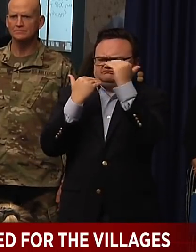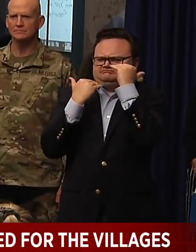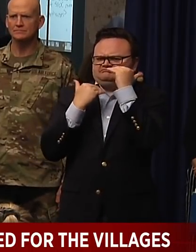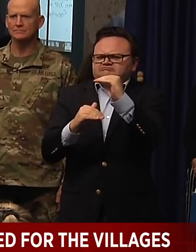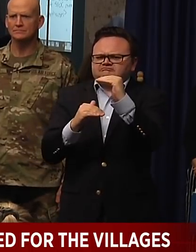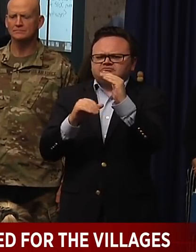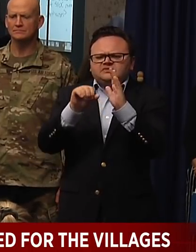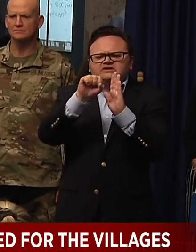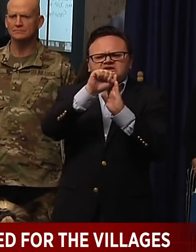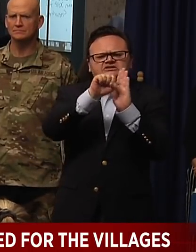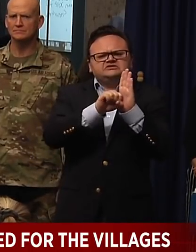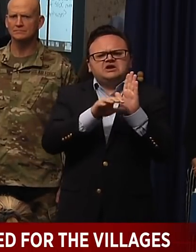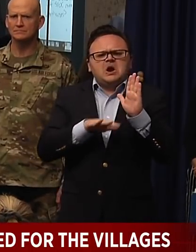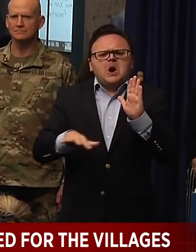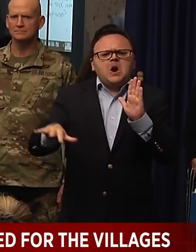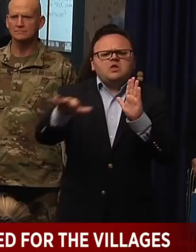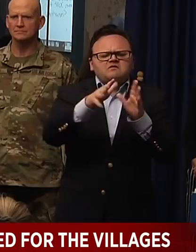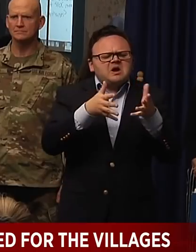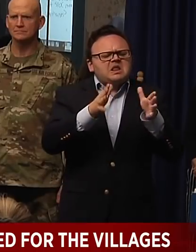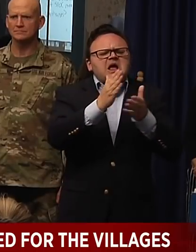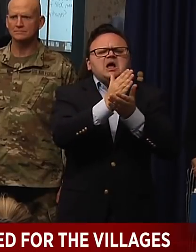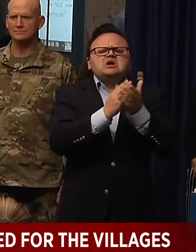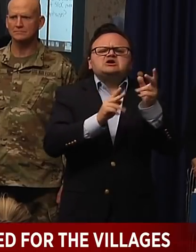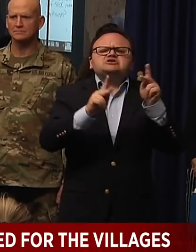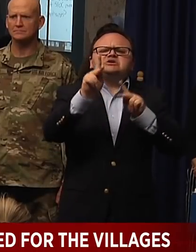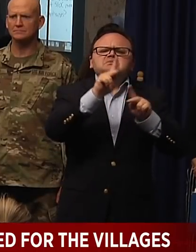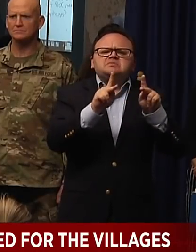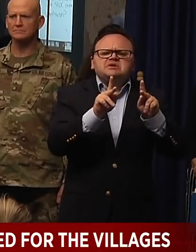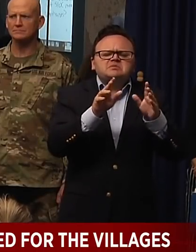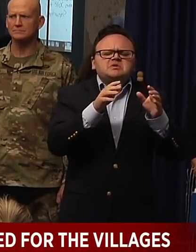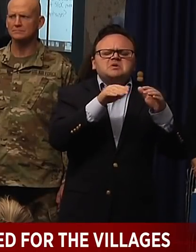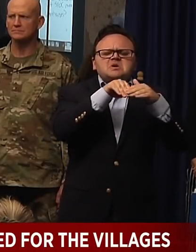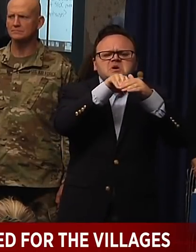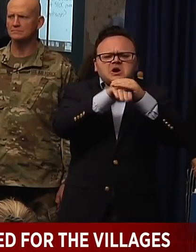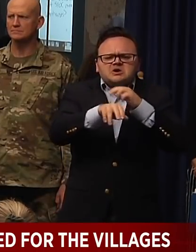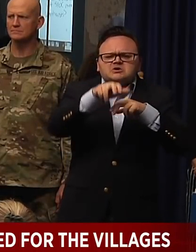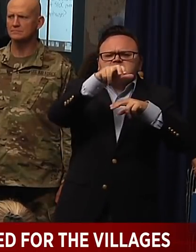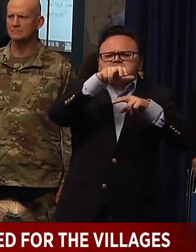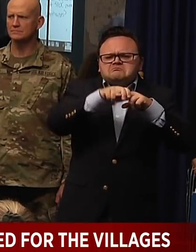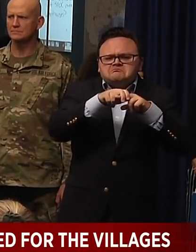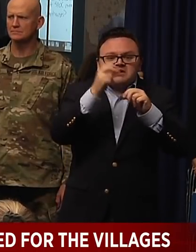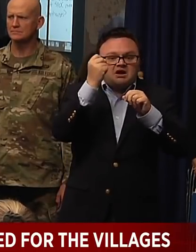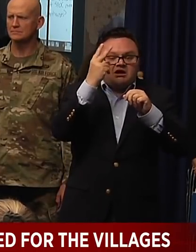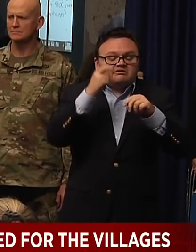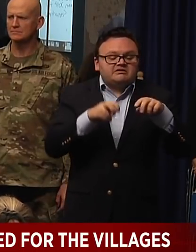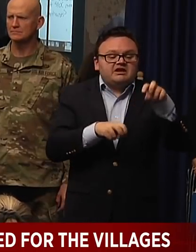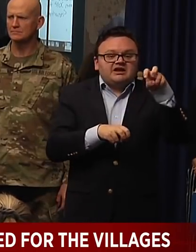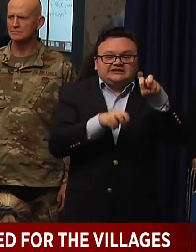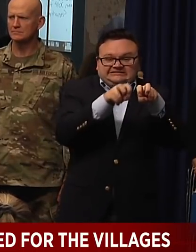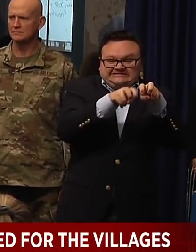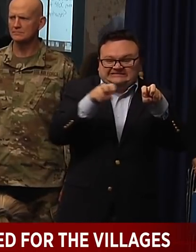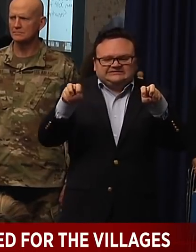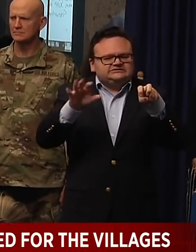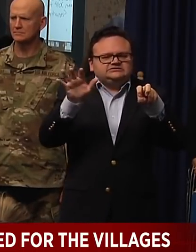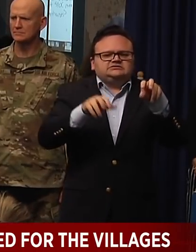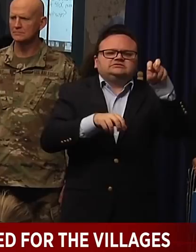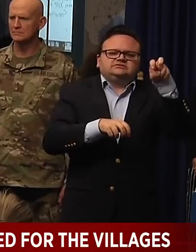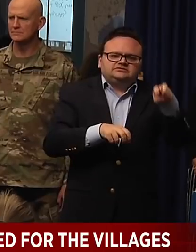but did allow limited sit-in as long as they were spaced out enough so that someone couldn't infect someone else.